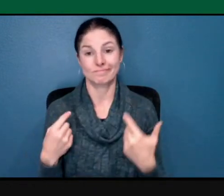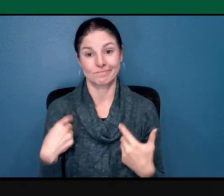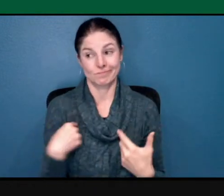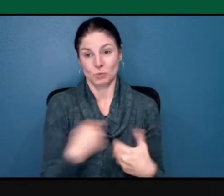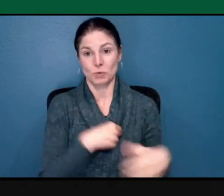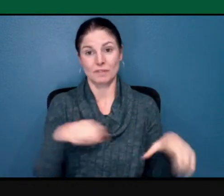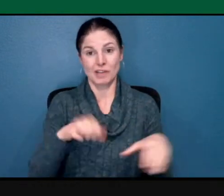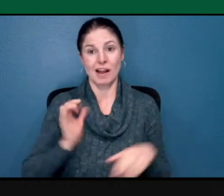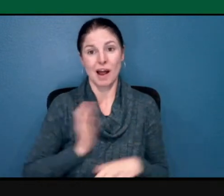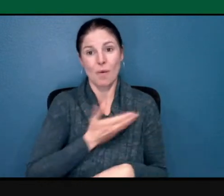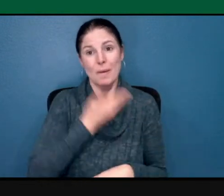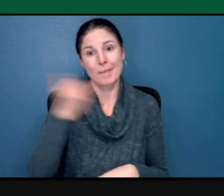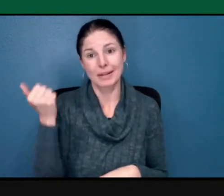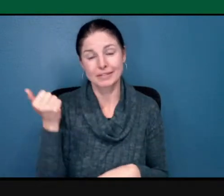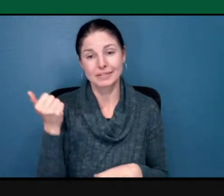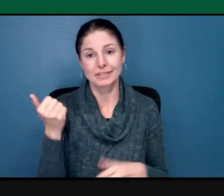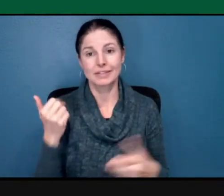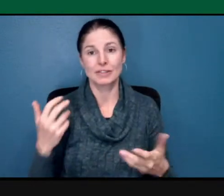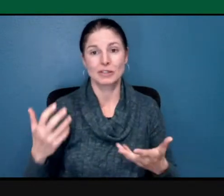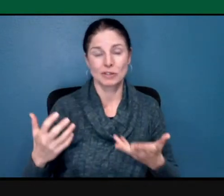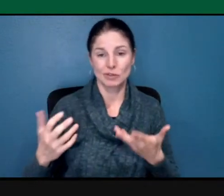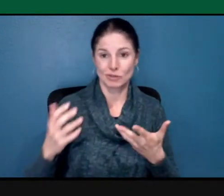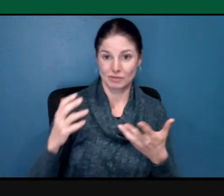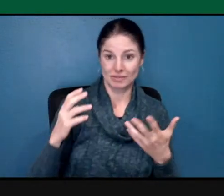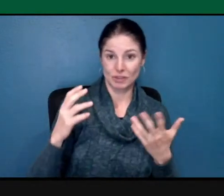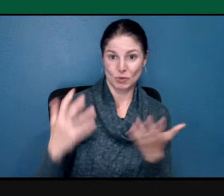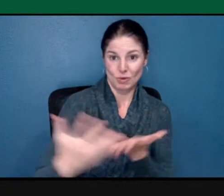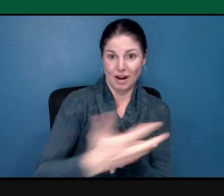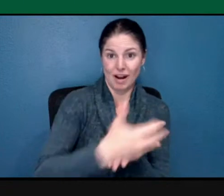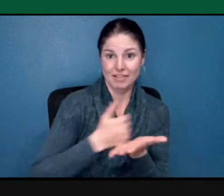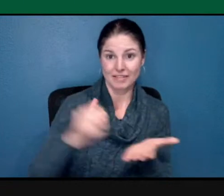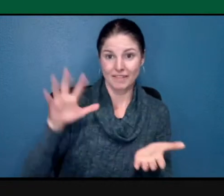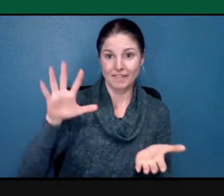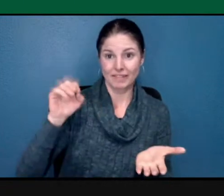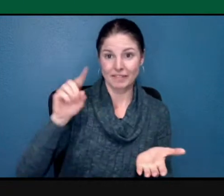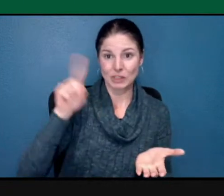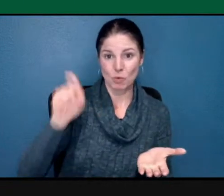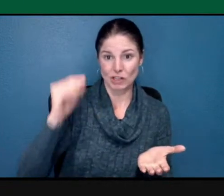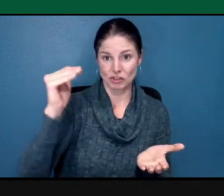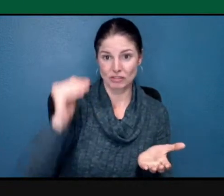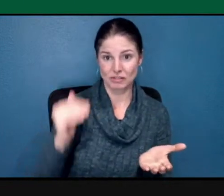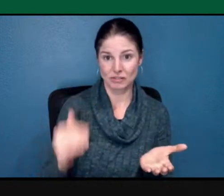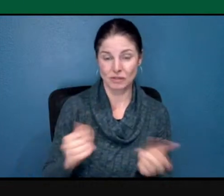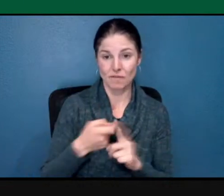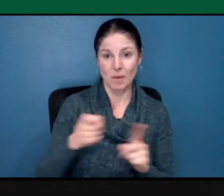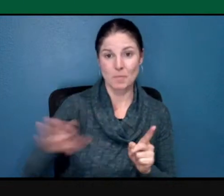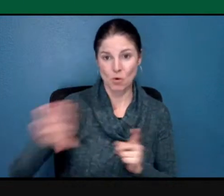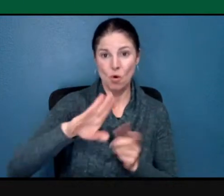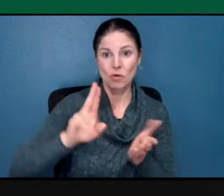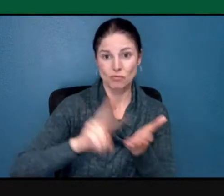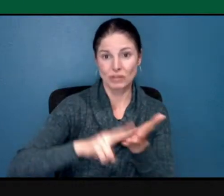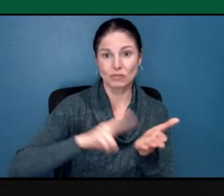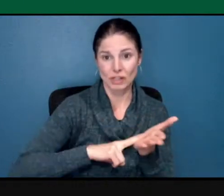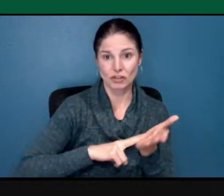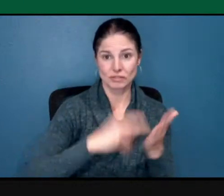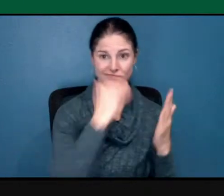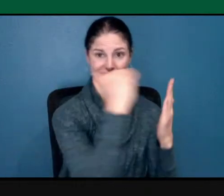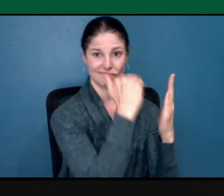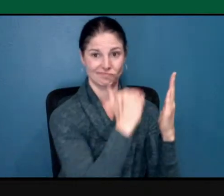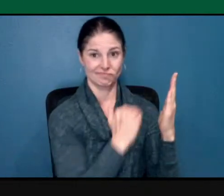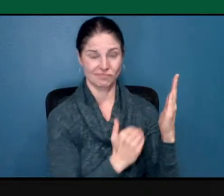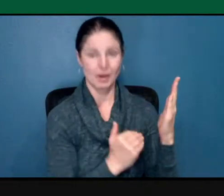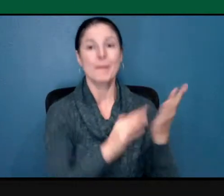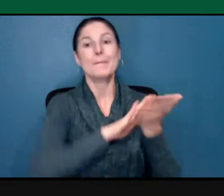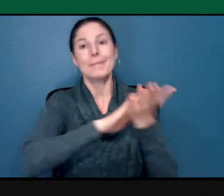use the 50 questions we gathered from your registrations to form our moderator questions.